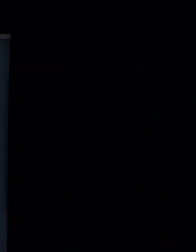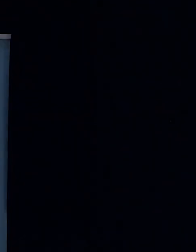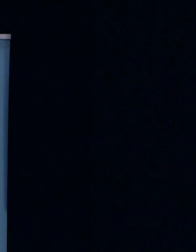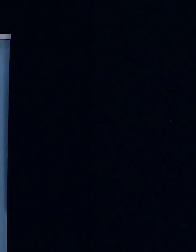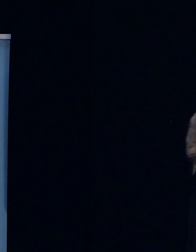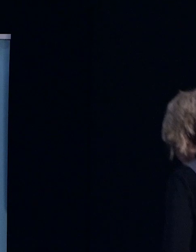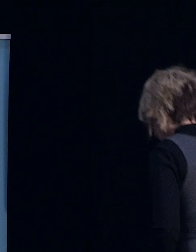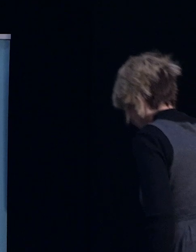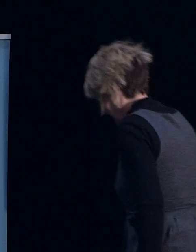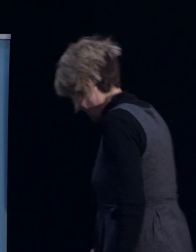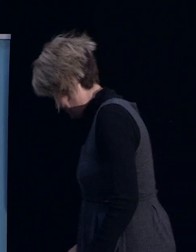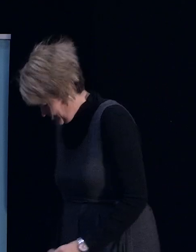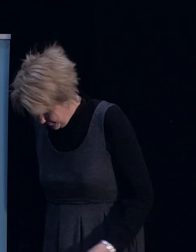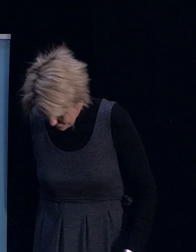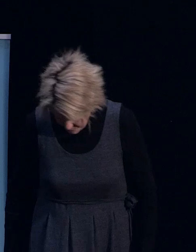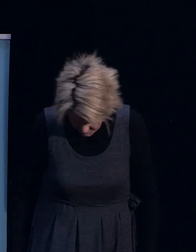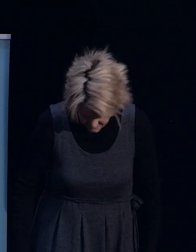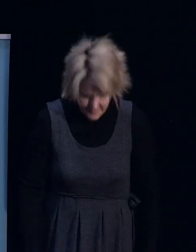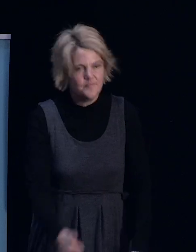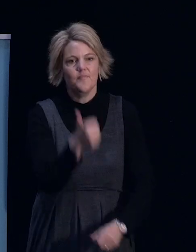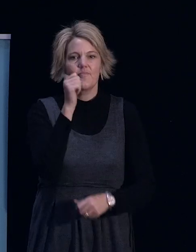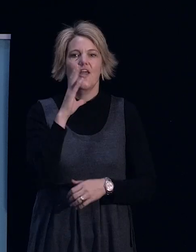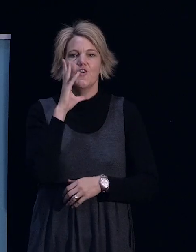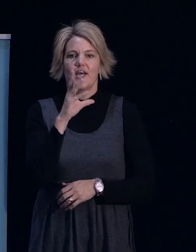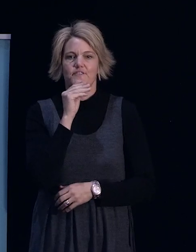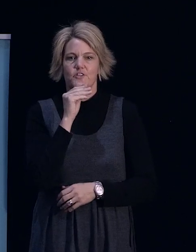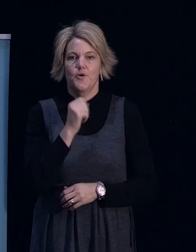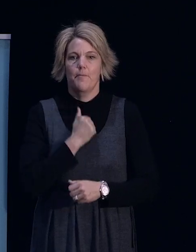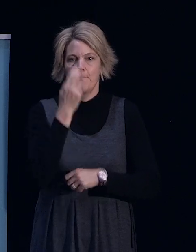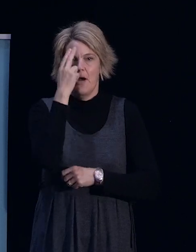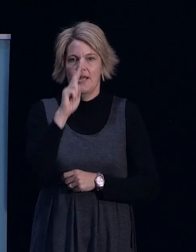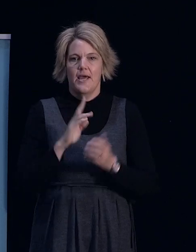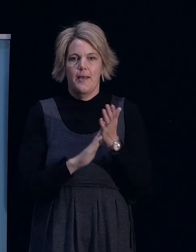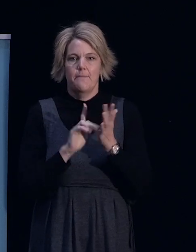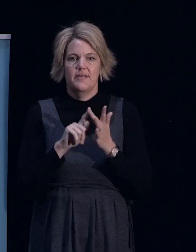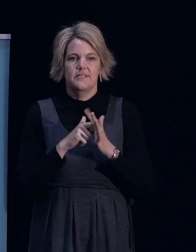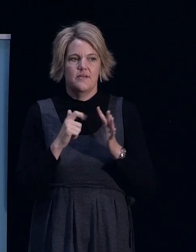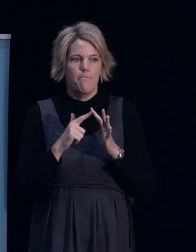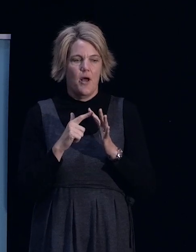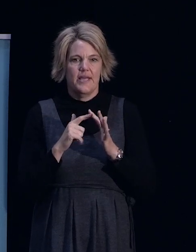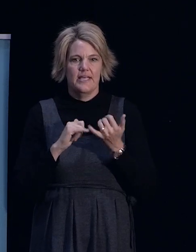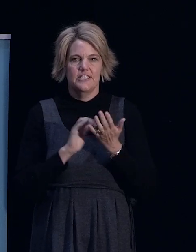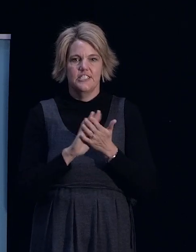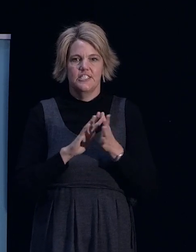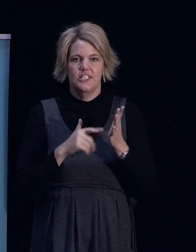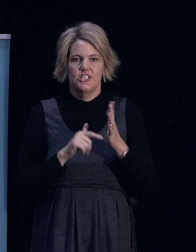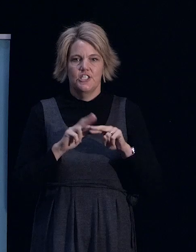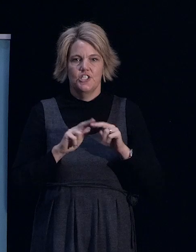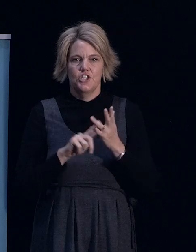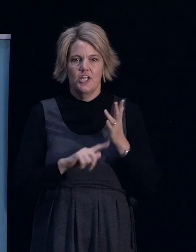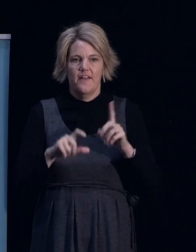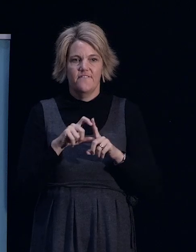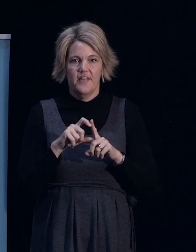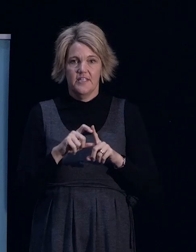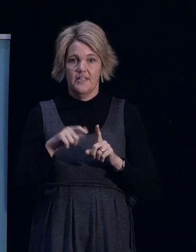Good afternoon everybody, my name is Mike Shapford, I am the MC